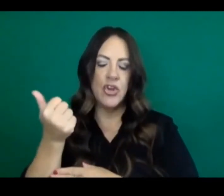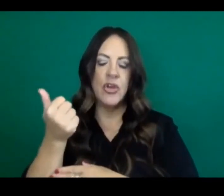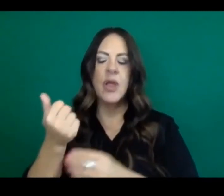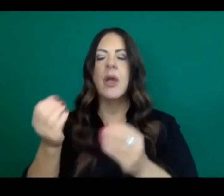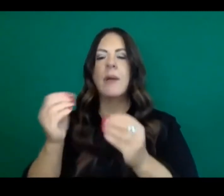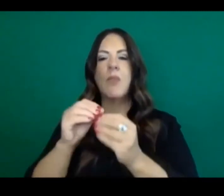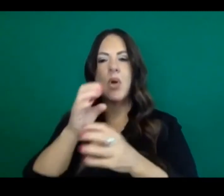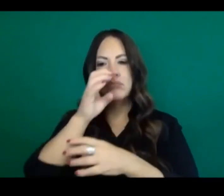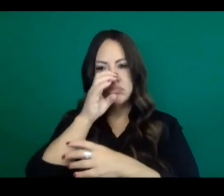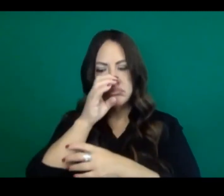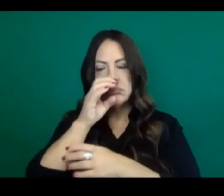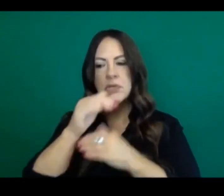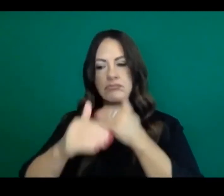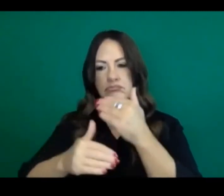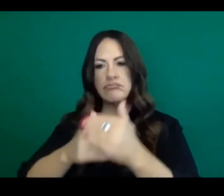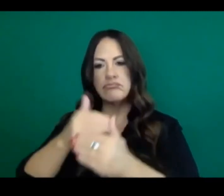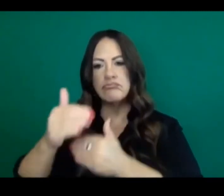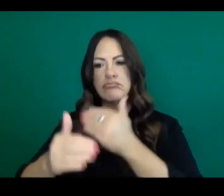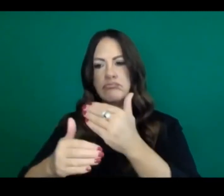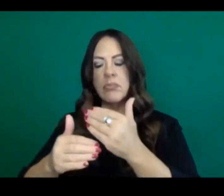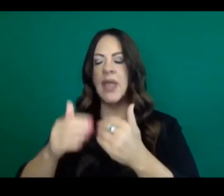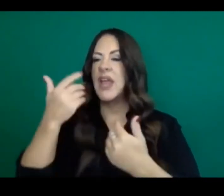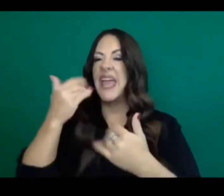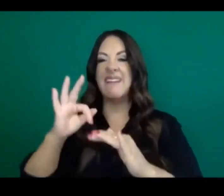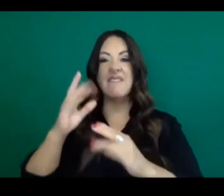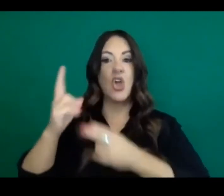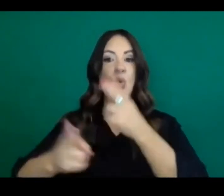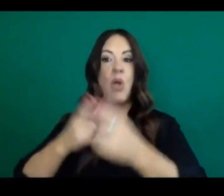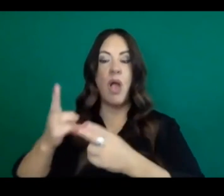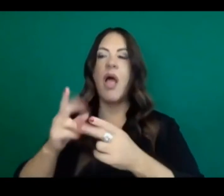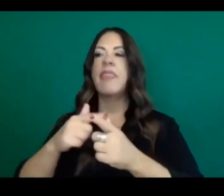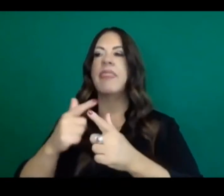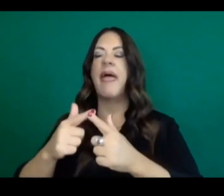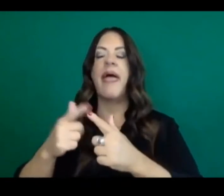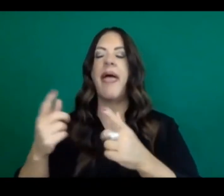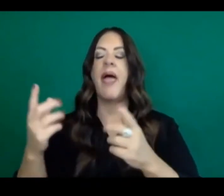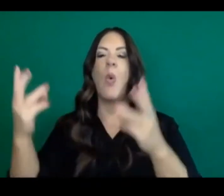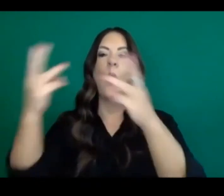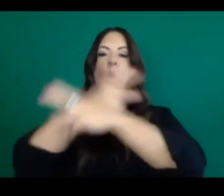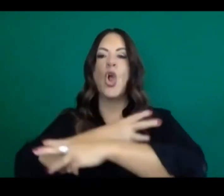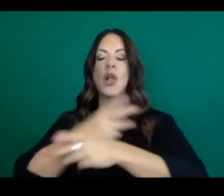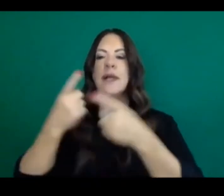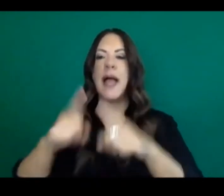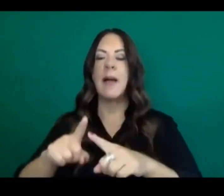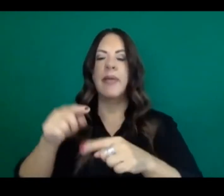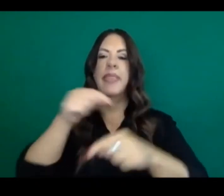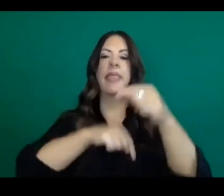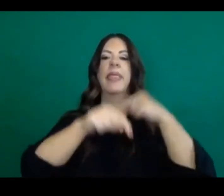don't end up having to move back later. David Baker, Bloomberg News.